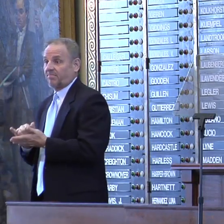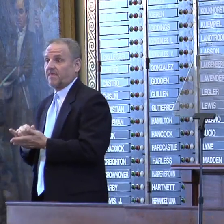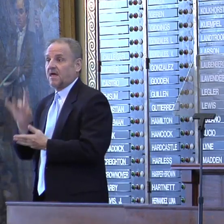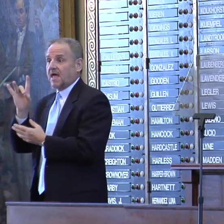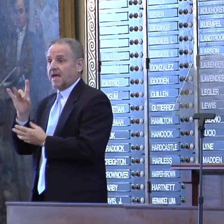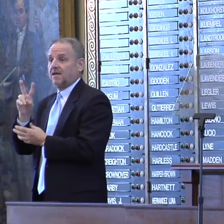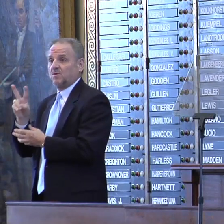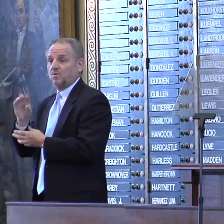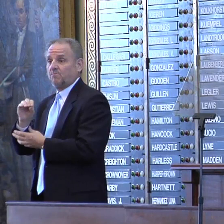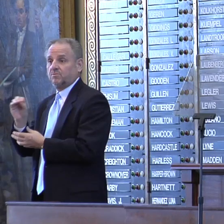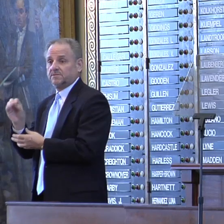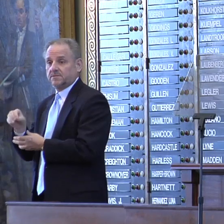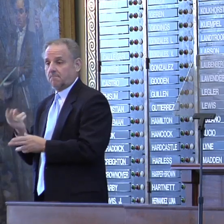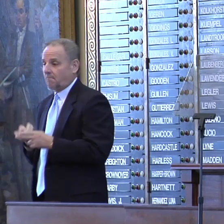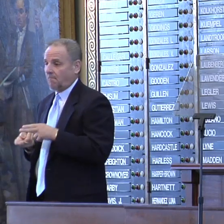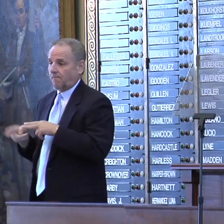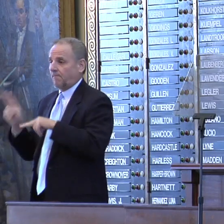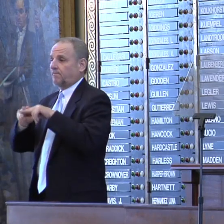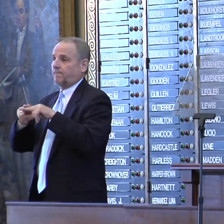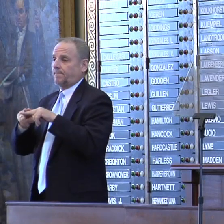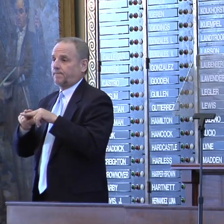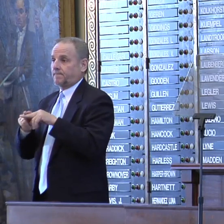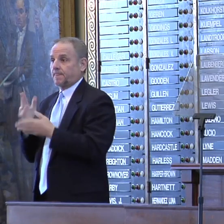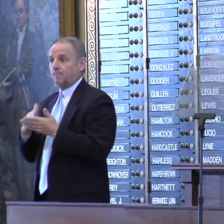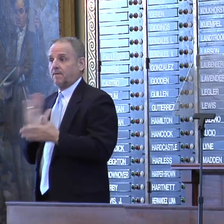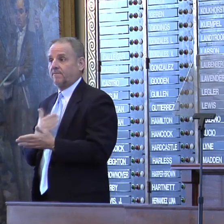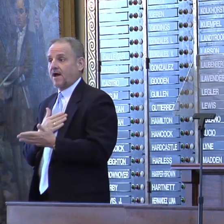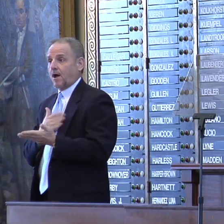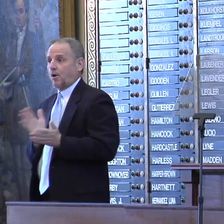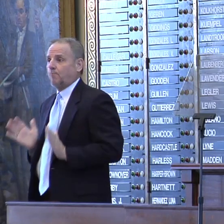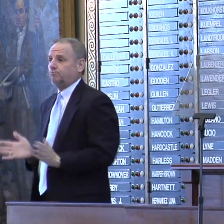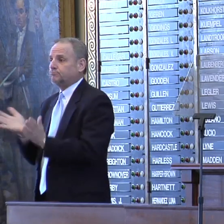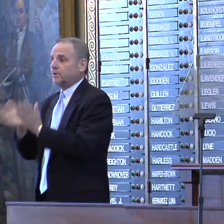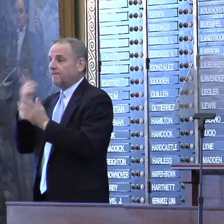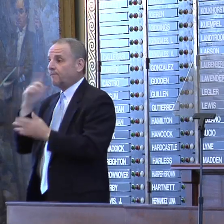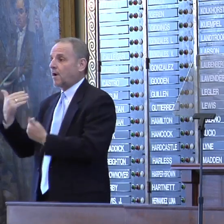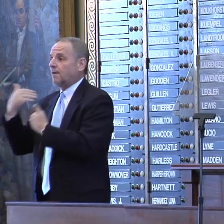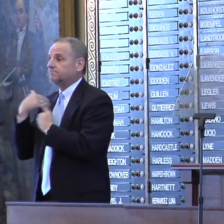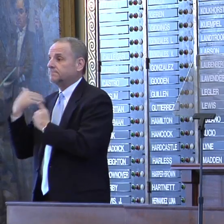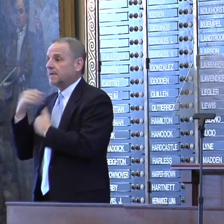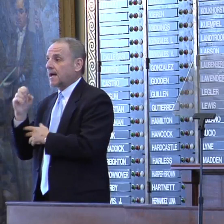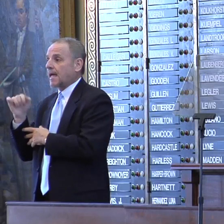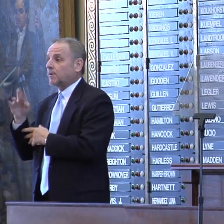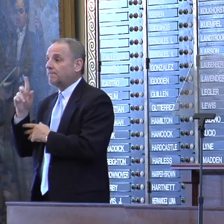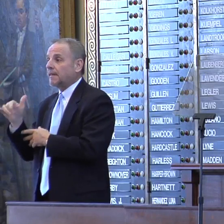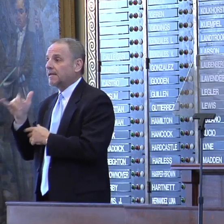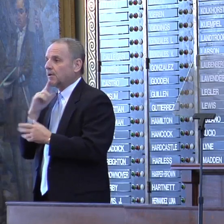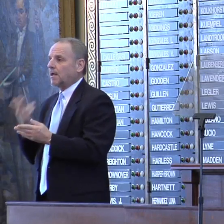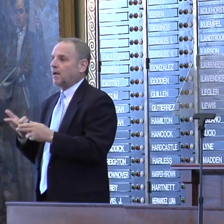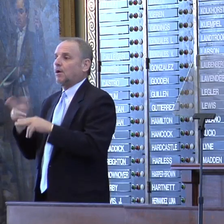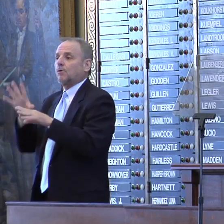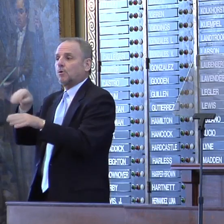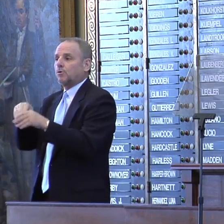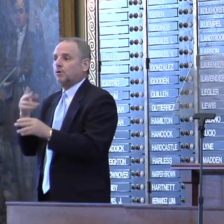82% increase. A part of our push for accountability has included a sharper